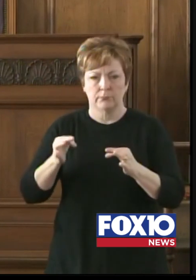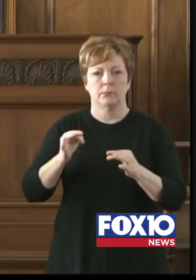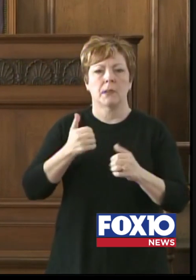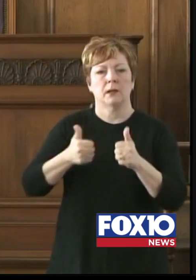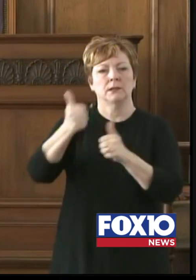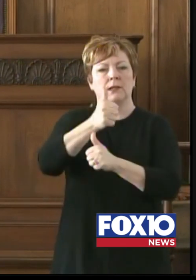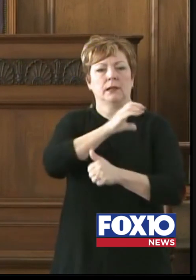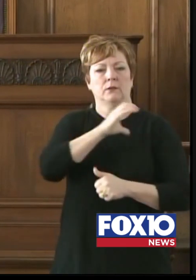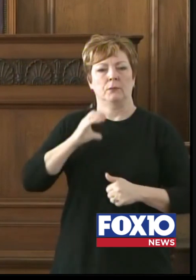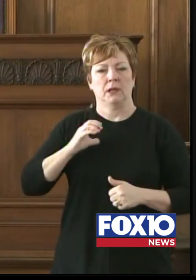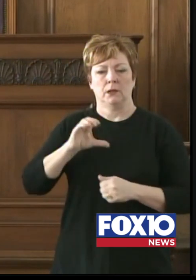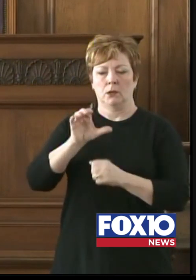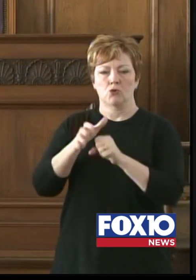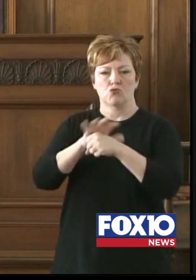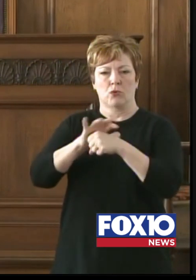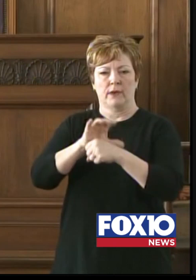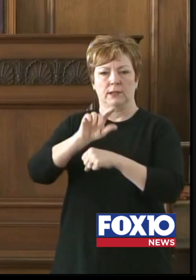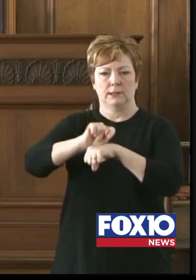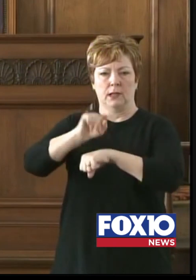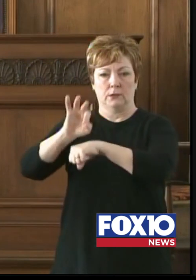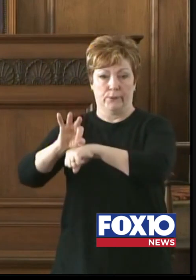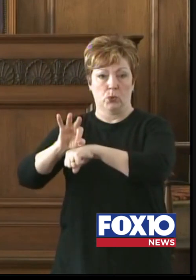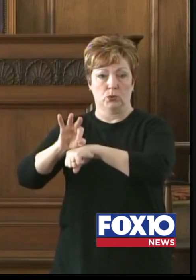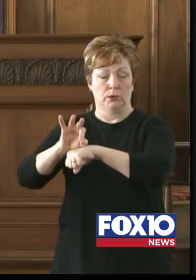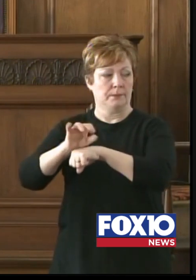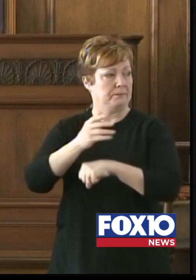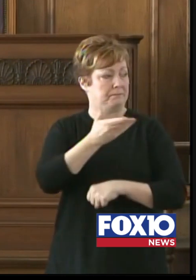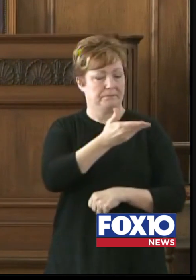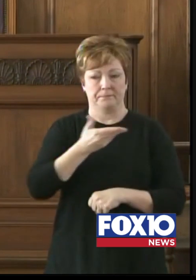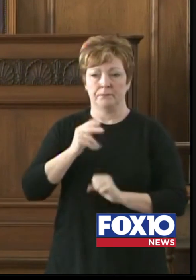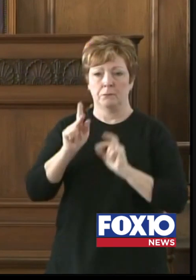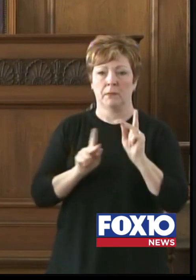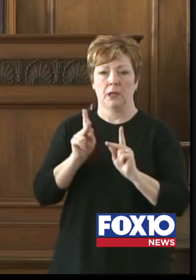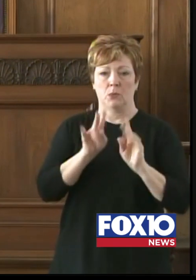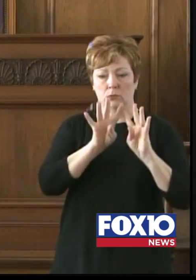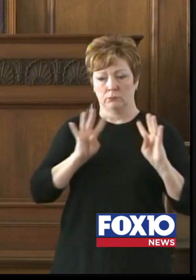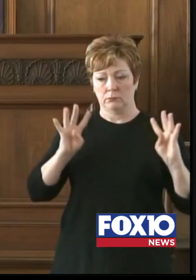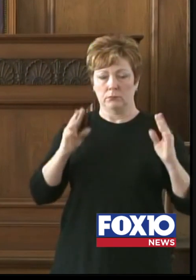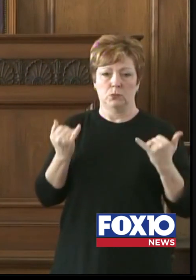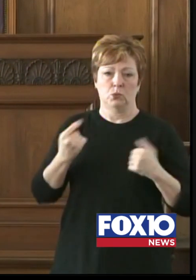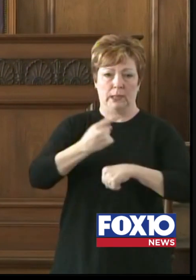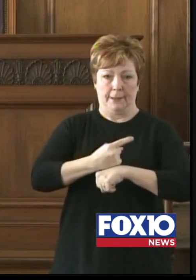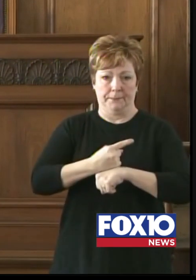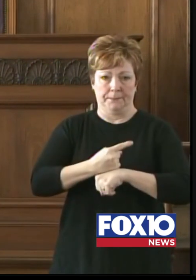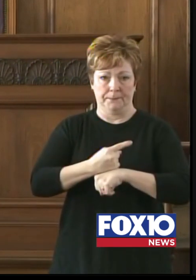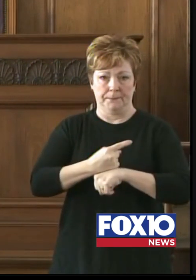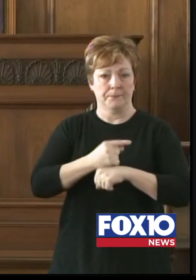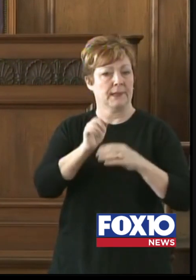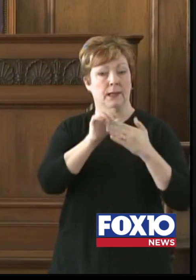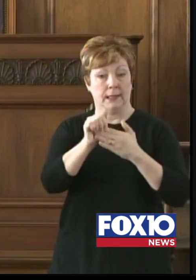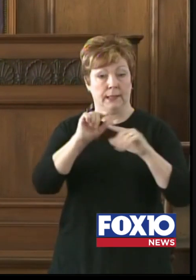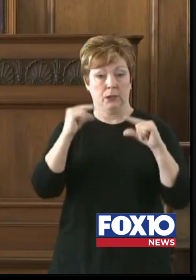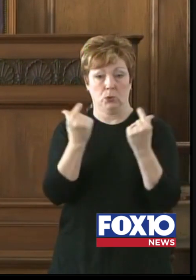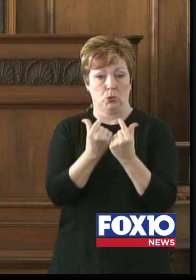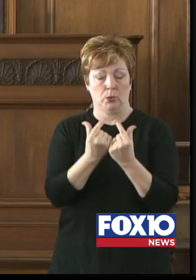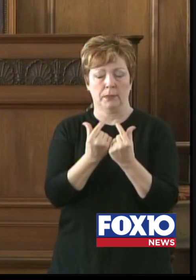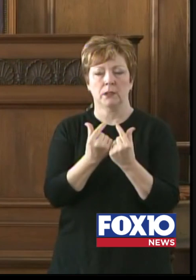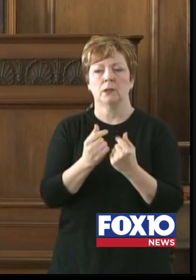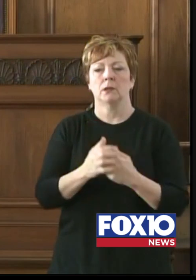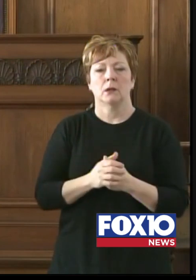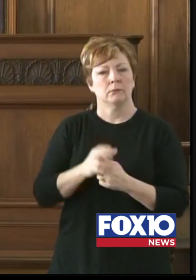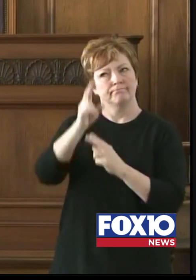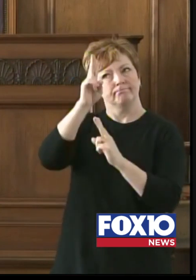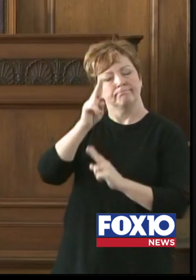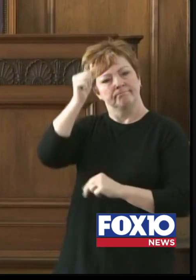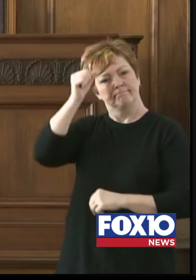coronavirus task force. These are the folks that are standing behind me today. Leading this group of distinguished men and women